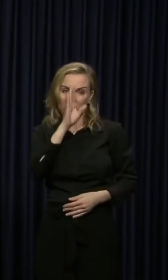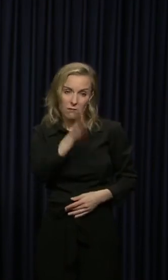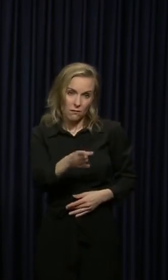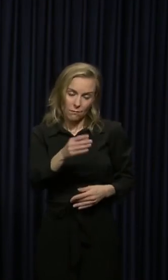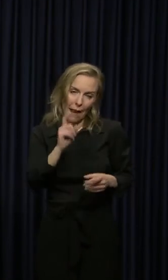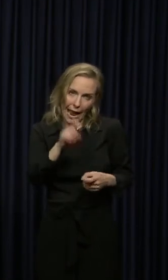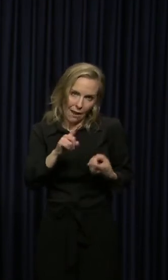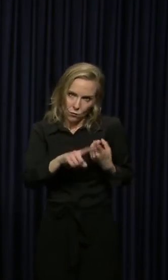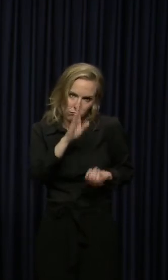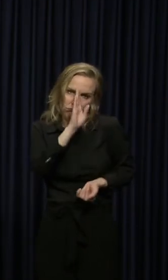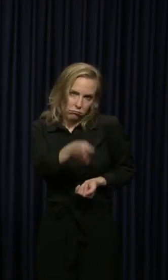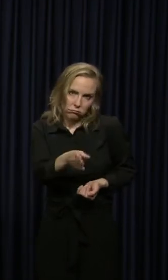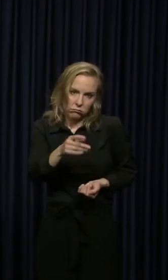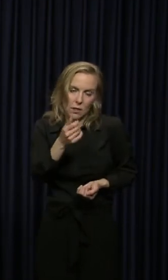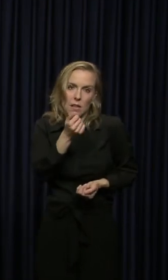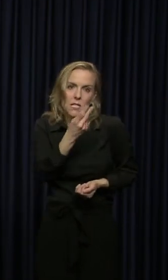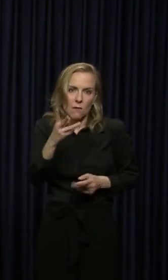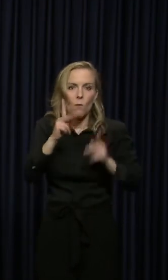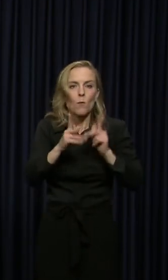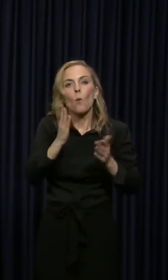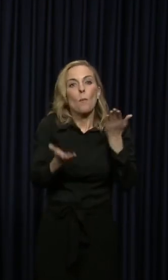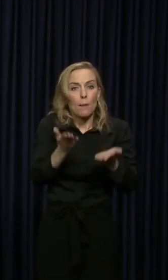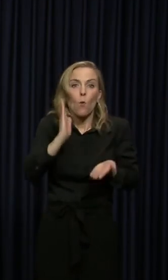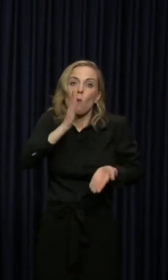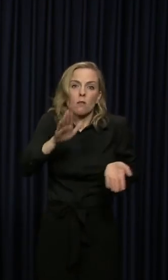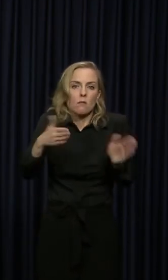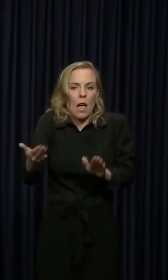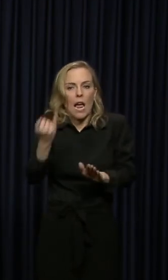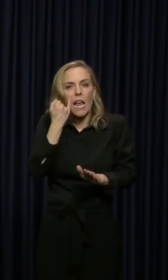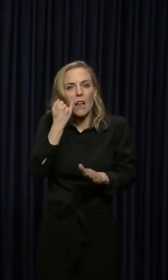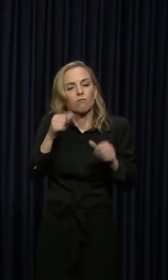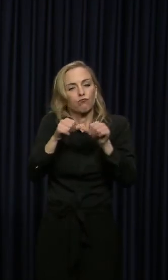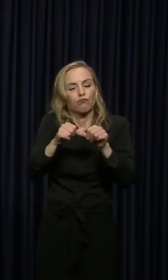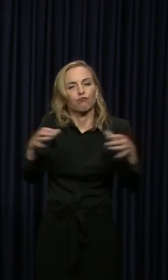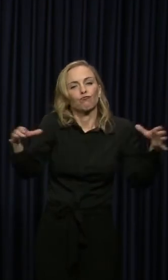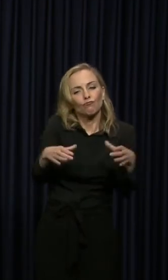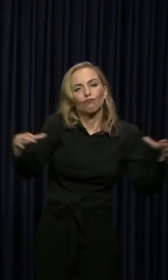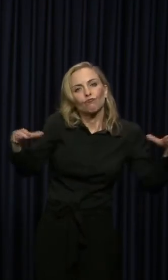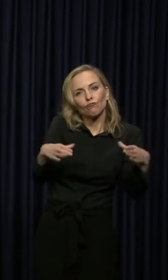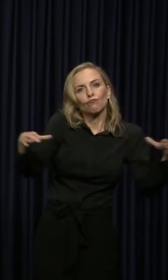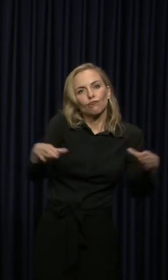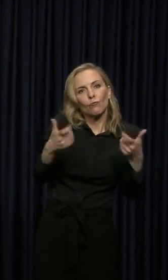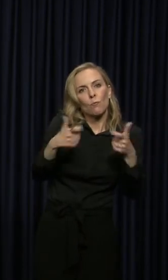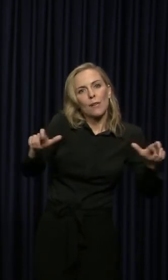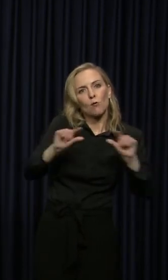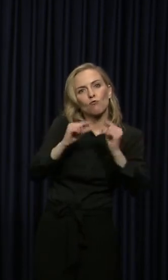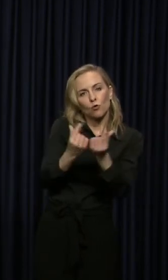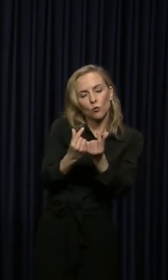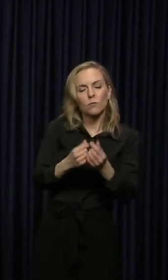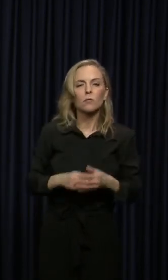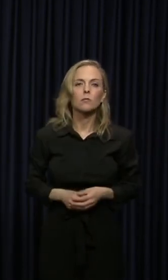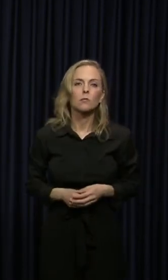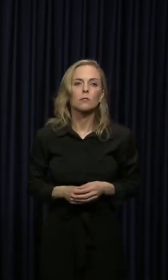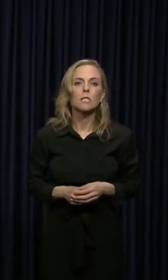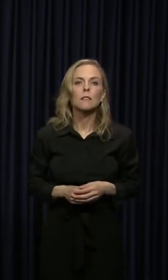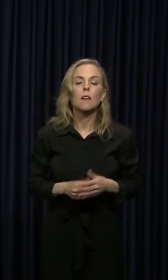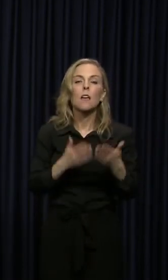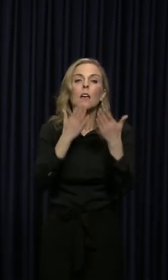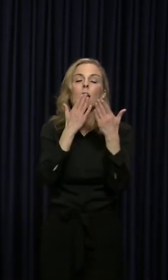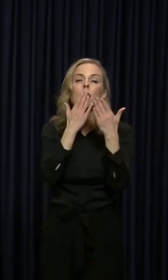And we can't have some of these large groups that we've been seeing the last couple days. Thank you to